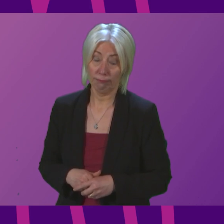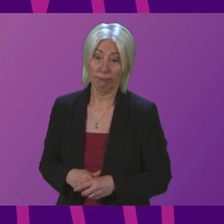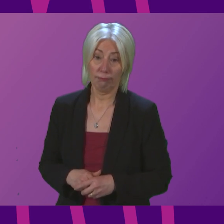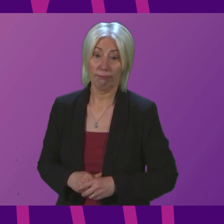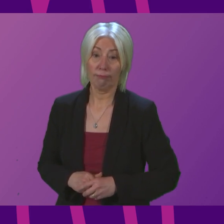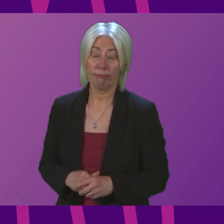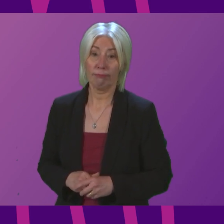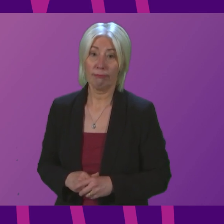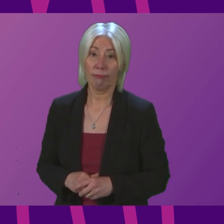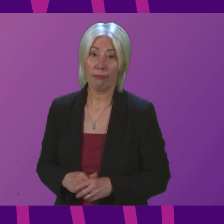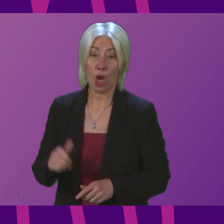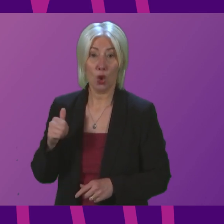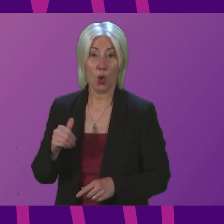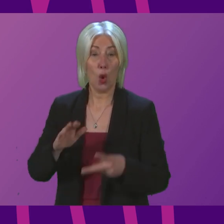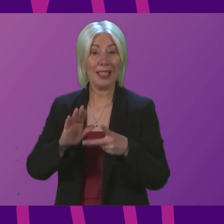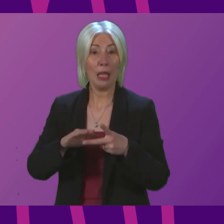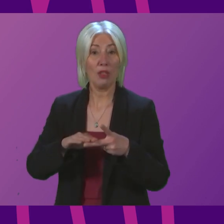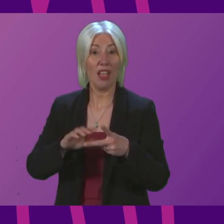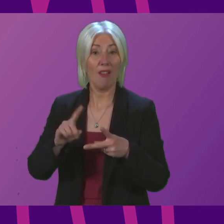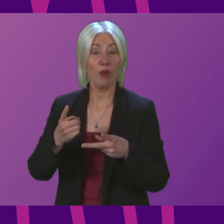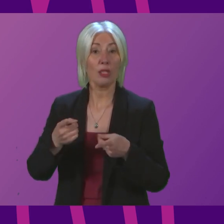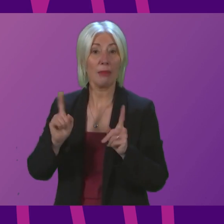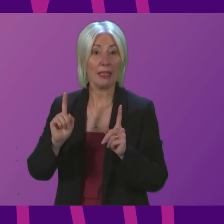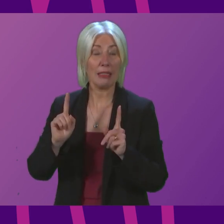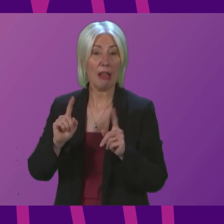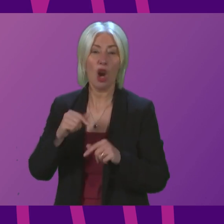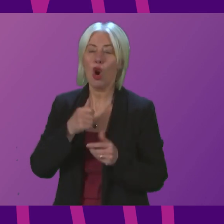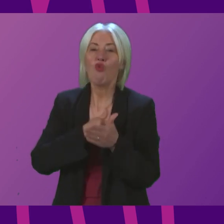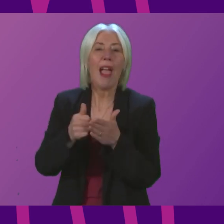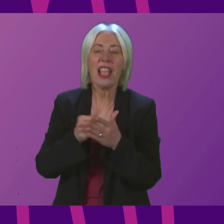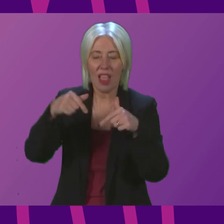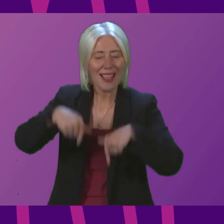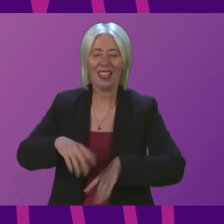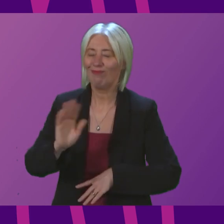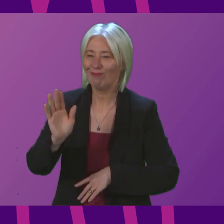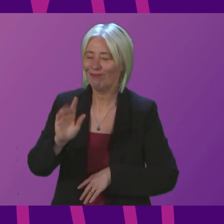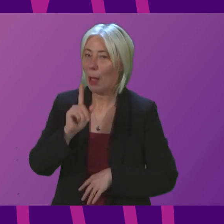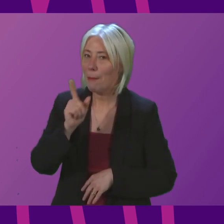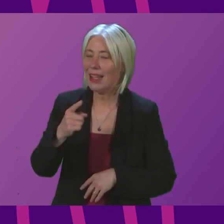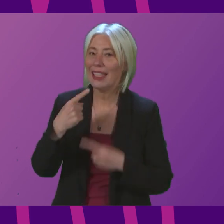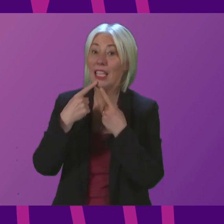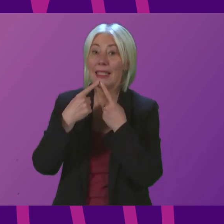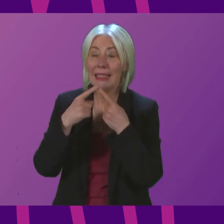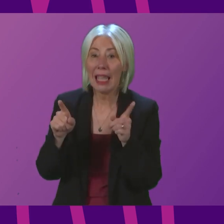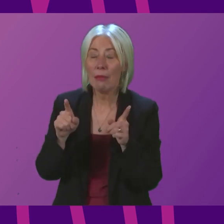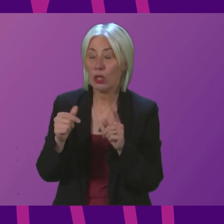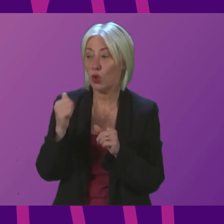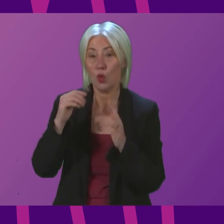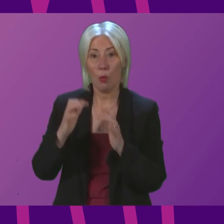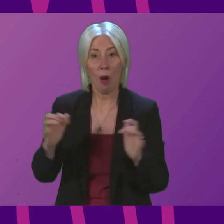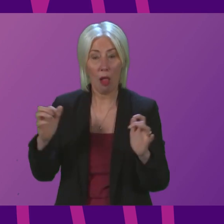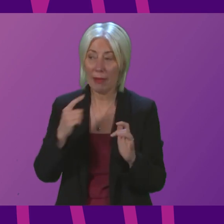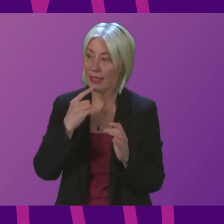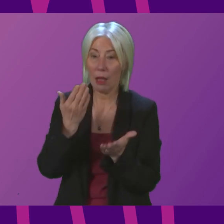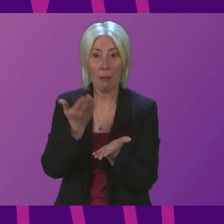that the Deputy First Minister doesn't do this very often, but he spoke about a statement he gave to Parliament. He spoke about a